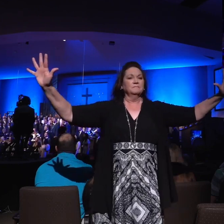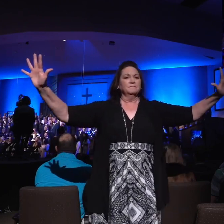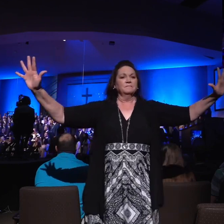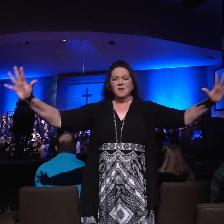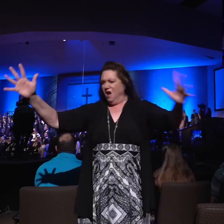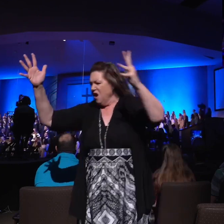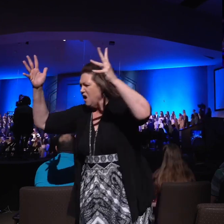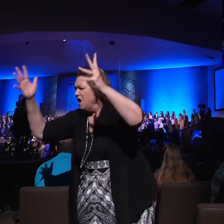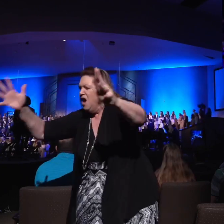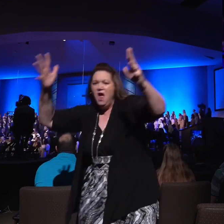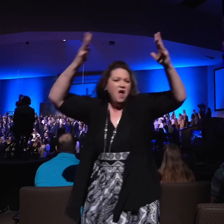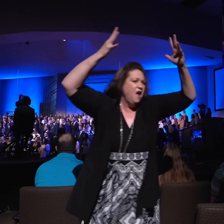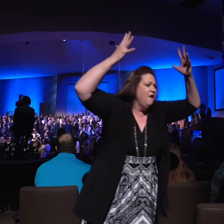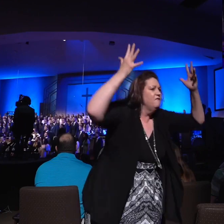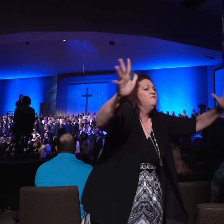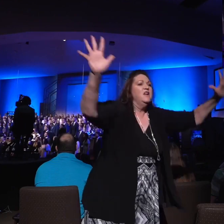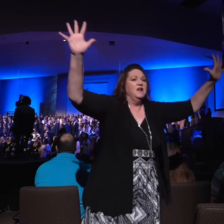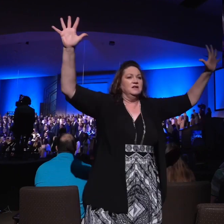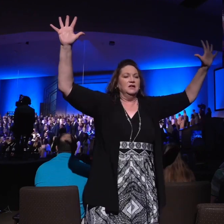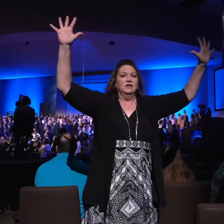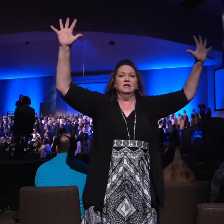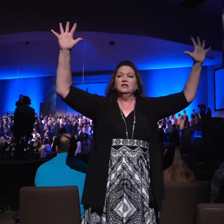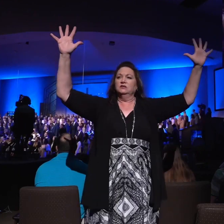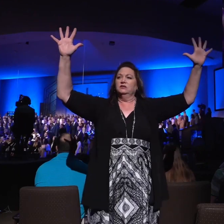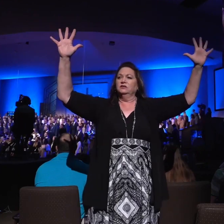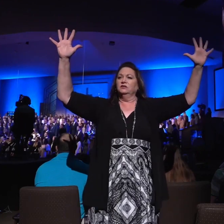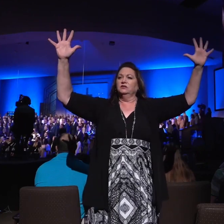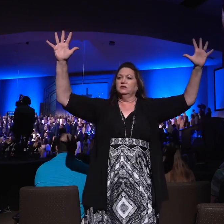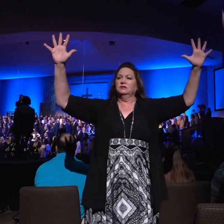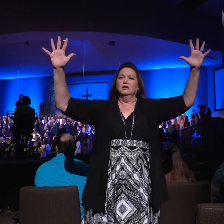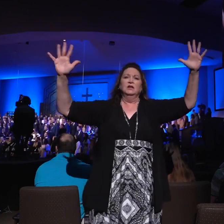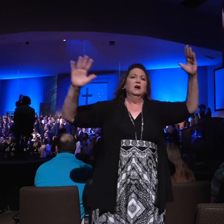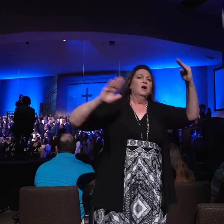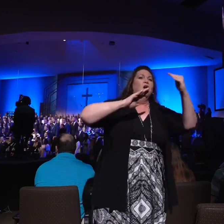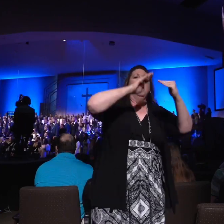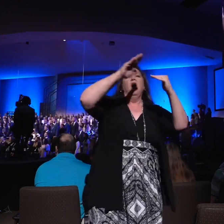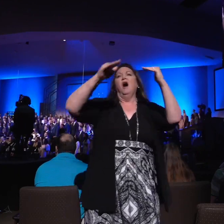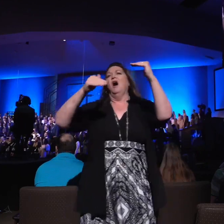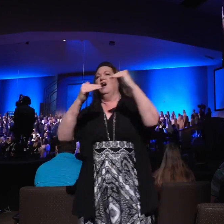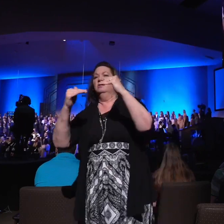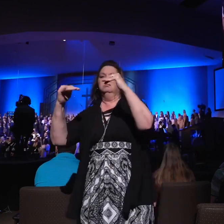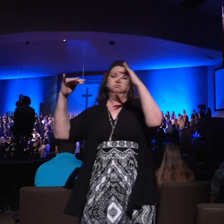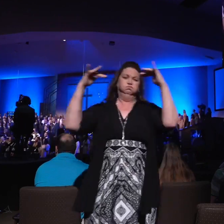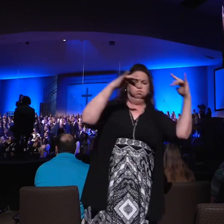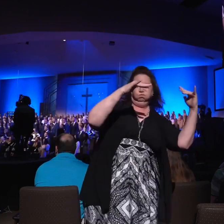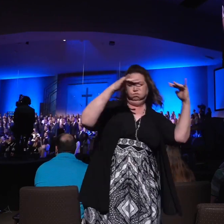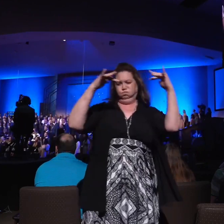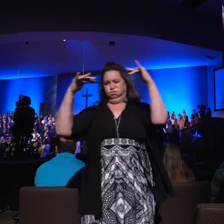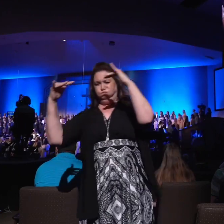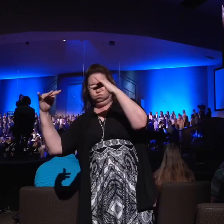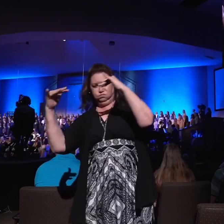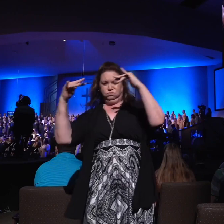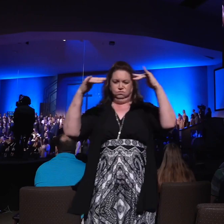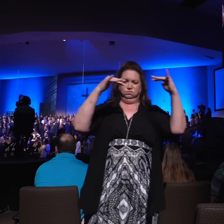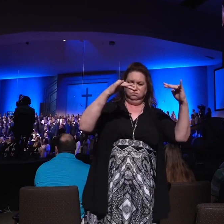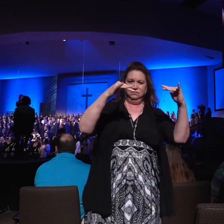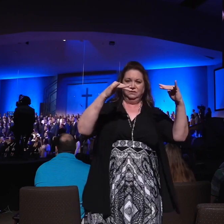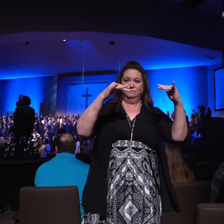It is finished the end of the conflict